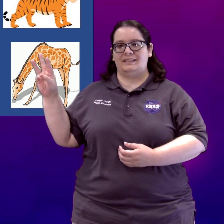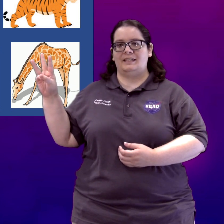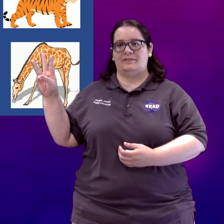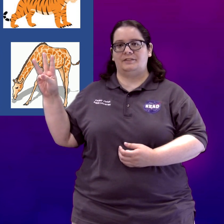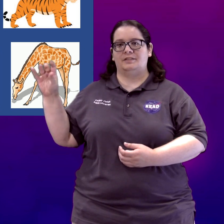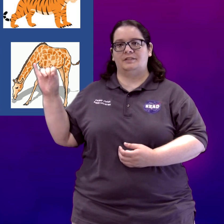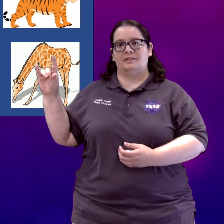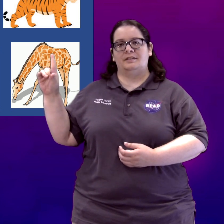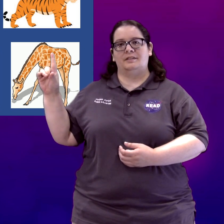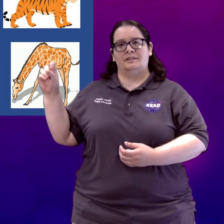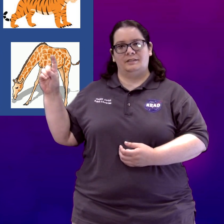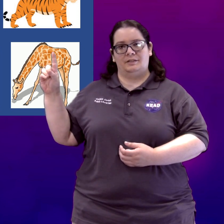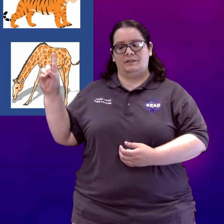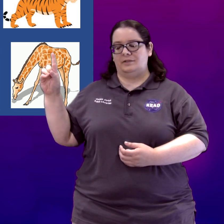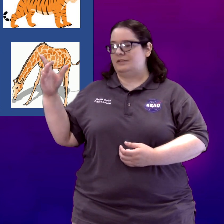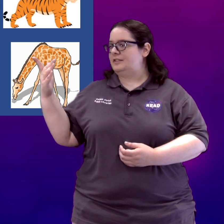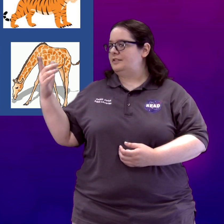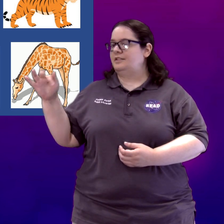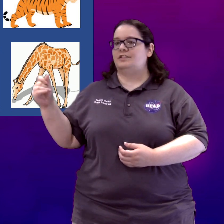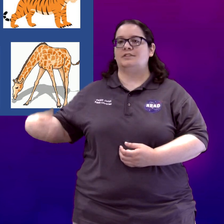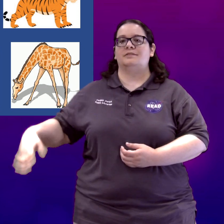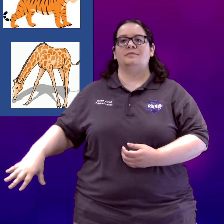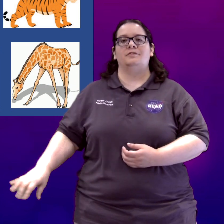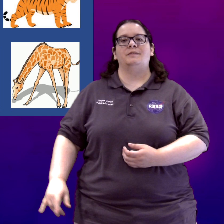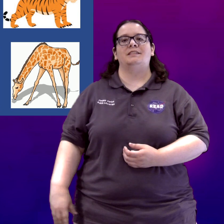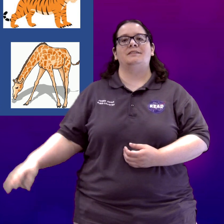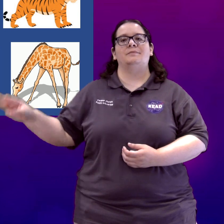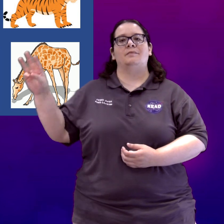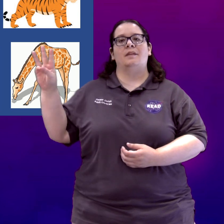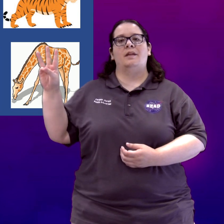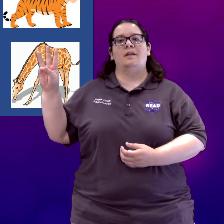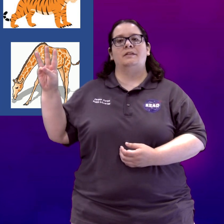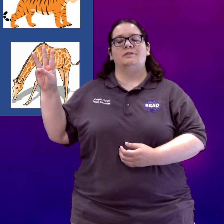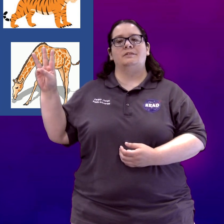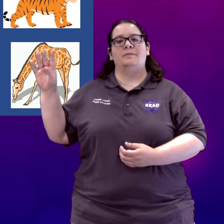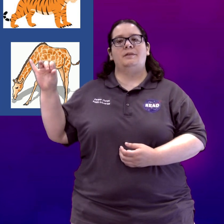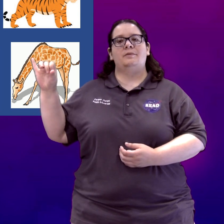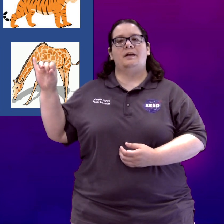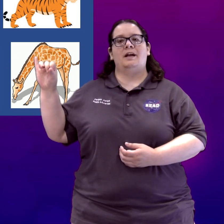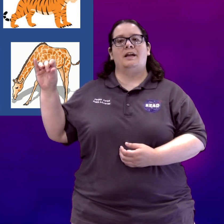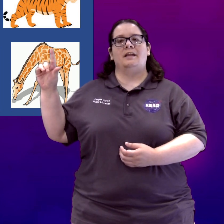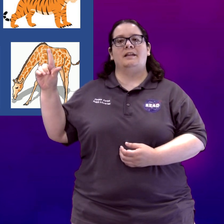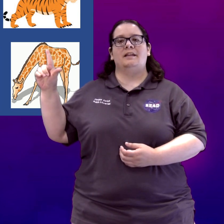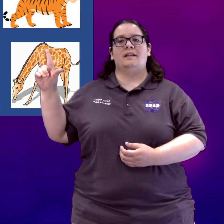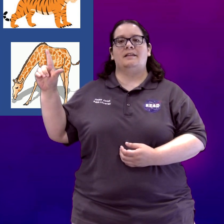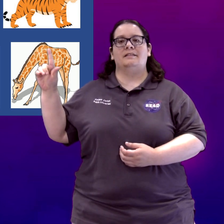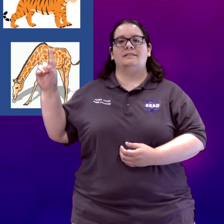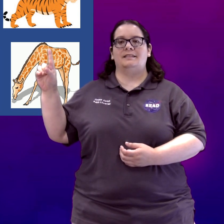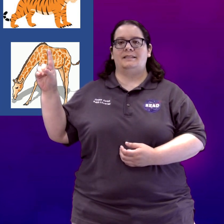D after doing those larger movements. W-I-L-D.